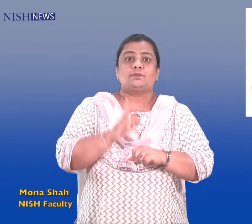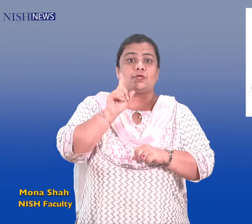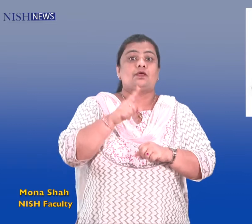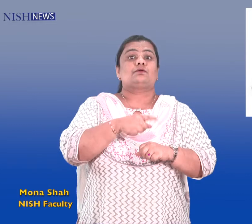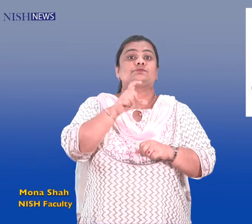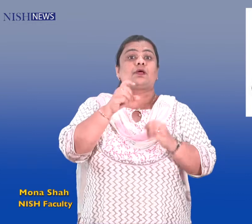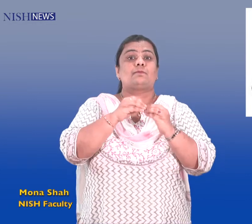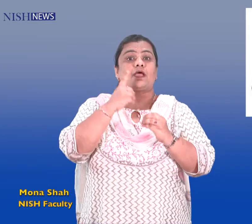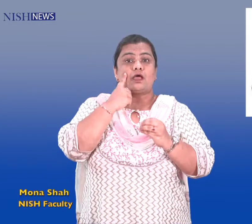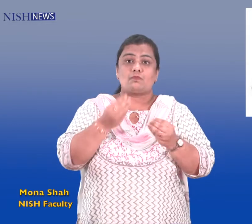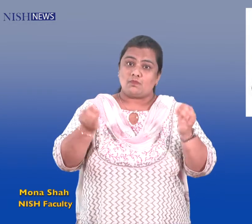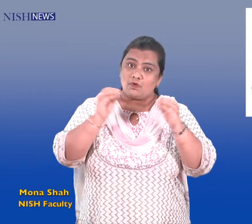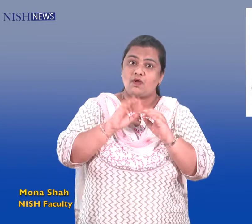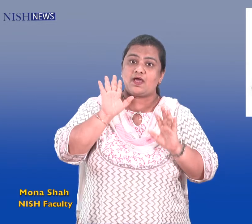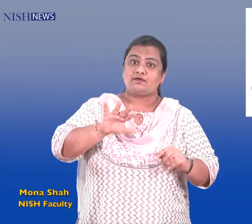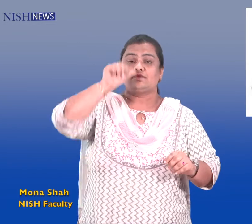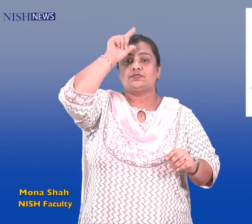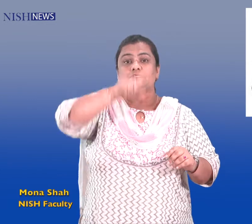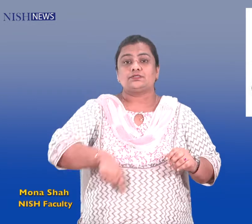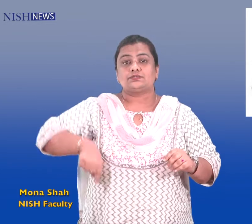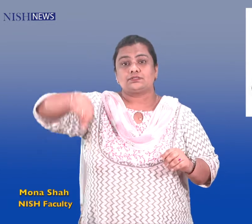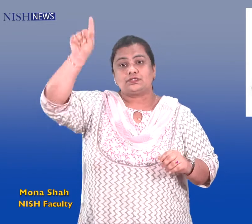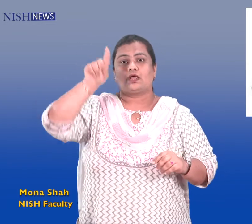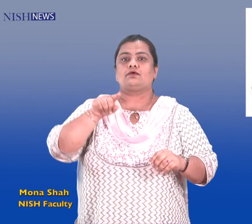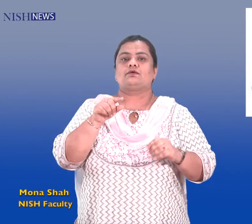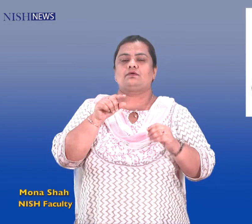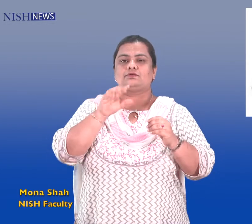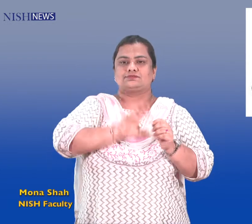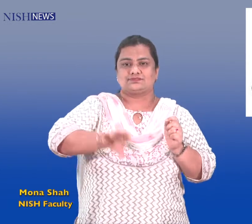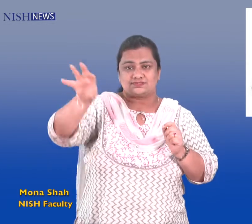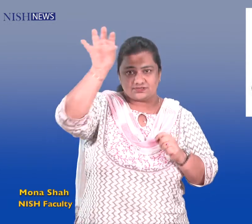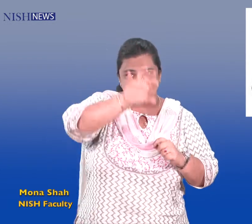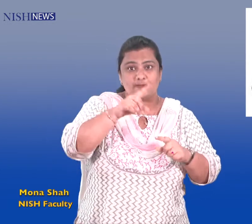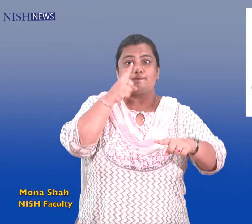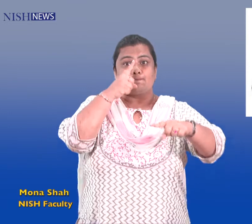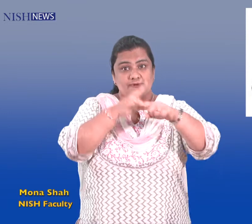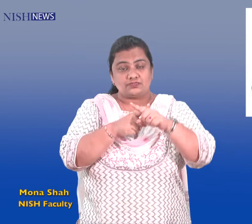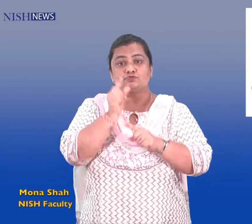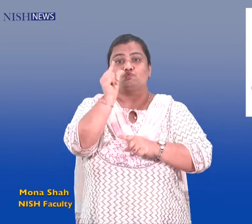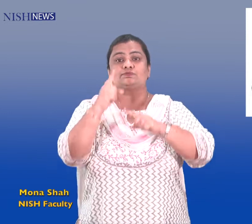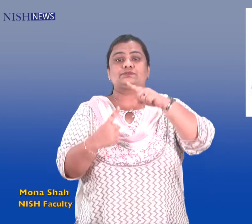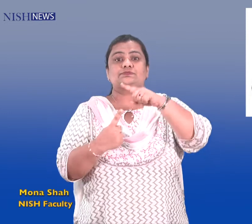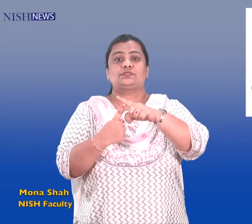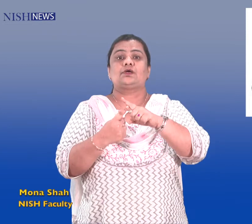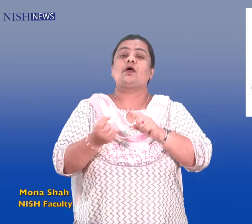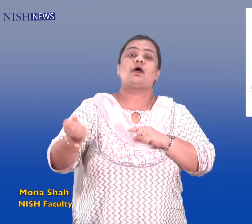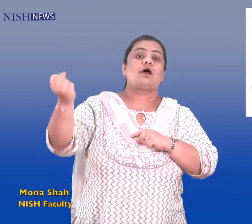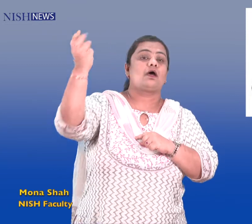abuse material and several of these groups included foreign nationals. Multiple teams of investigators were